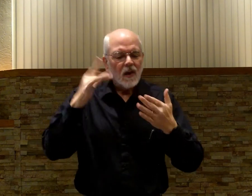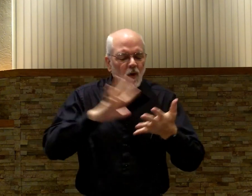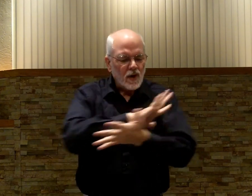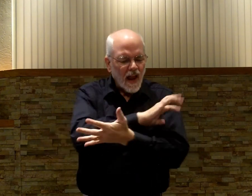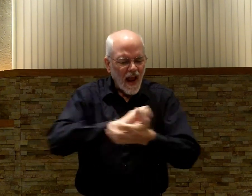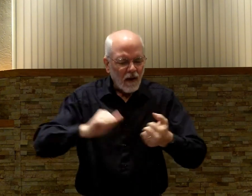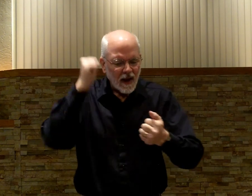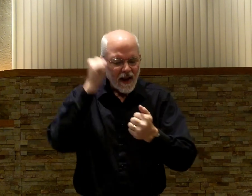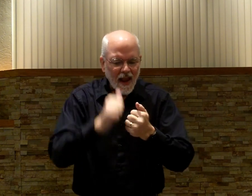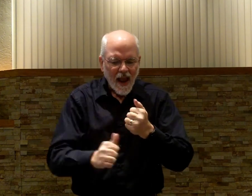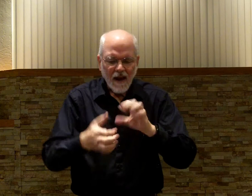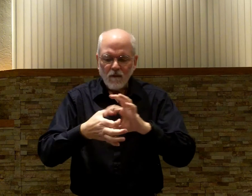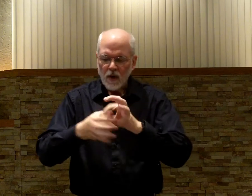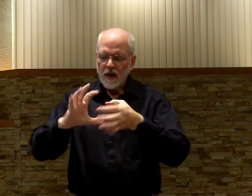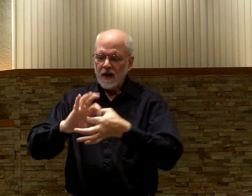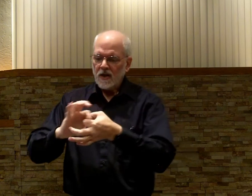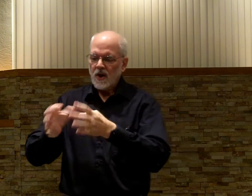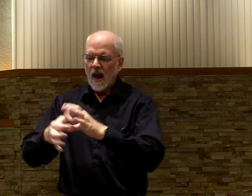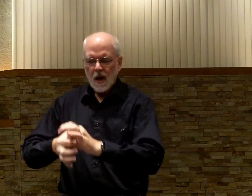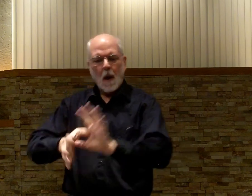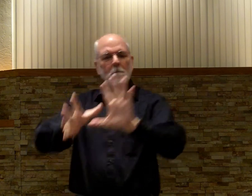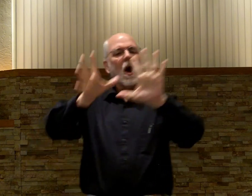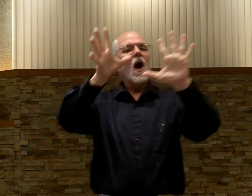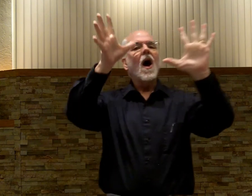you for tearing every chain apart.